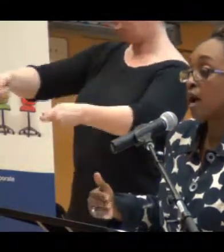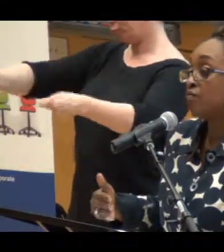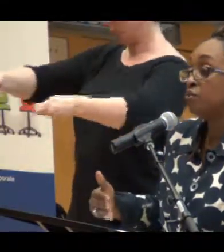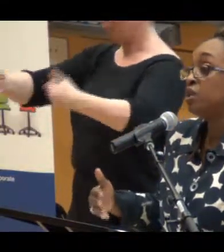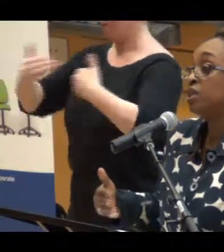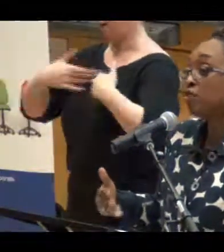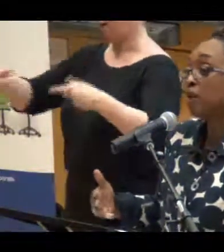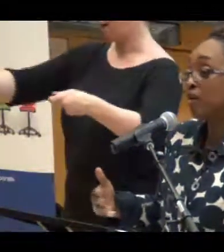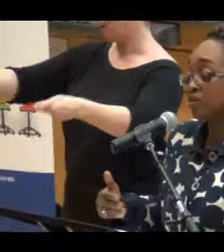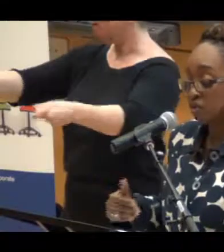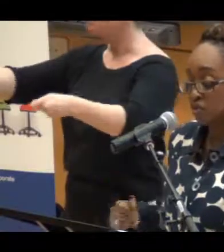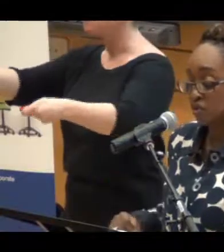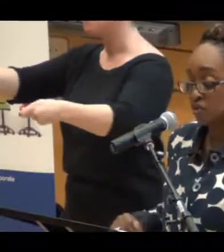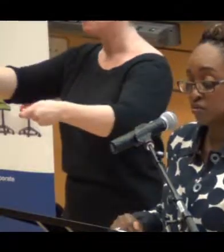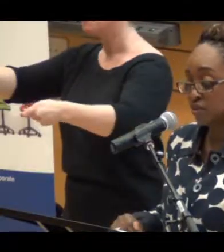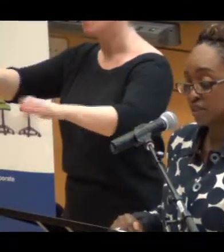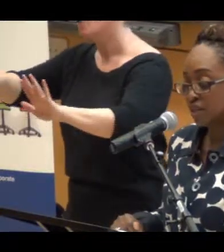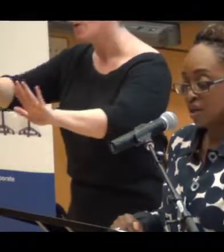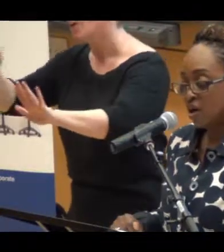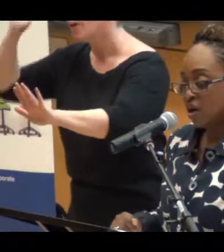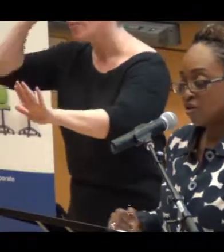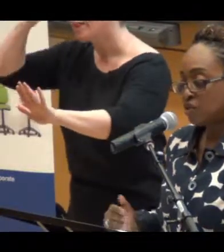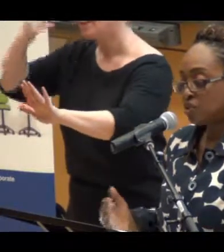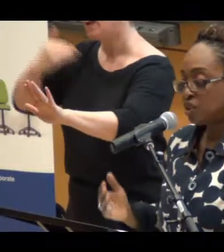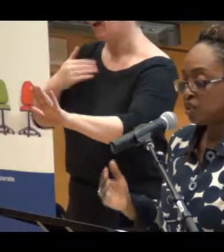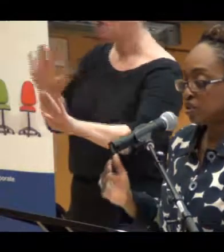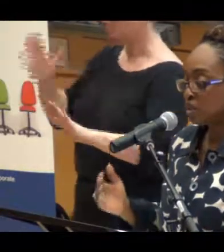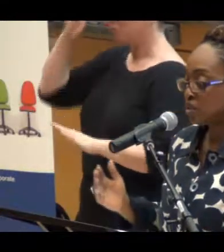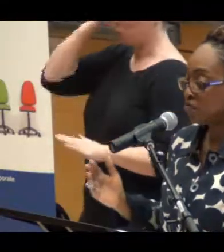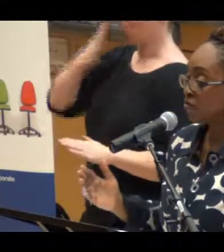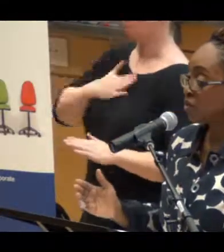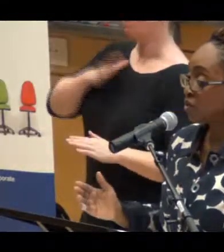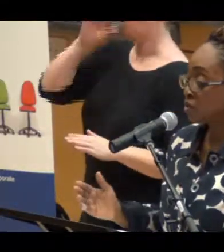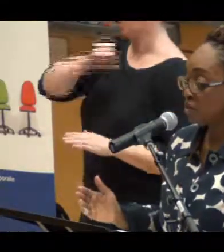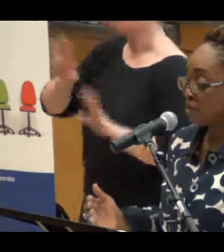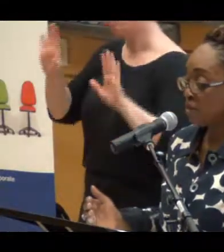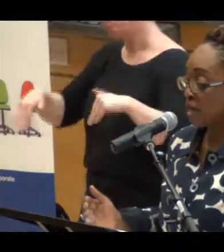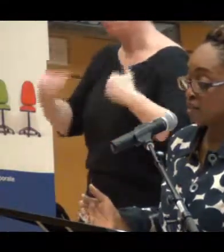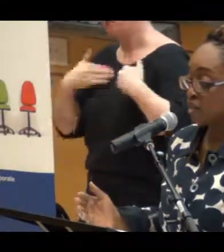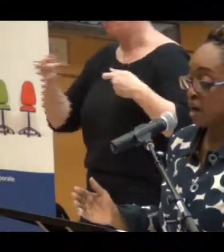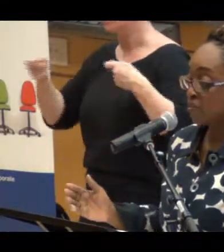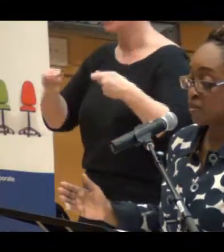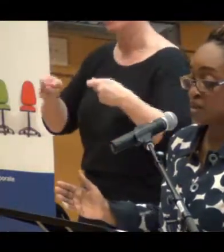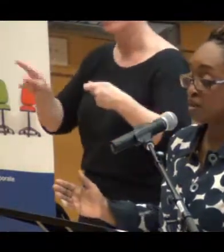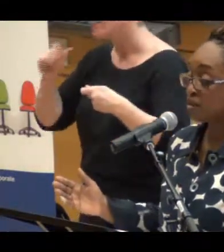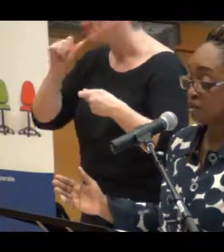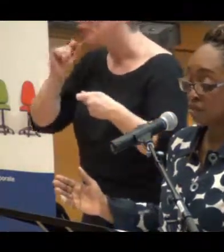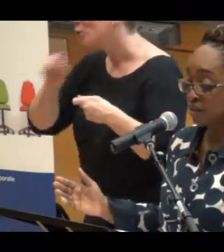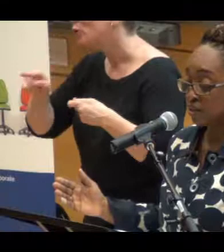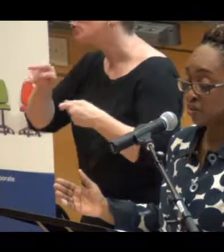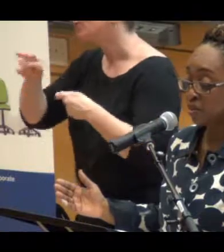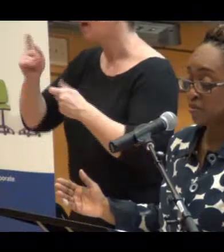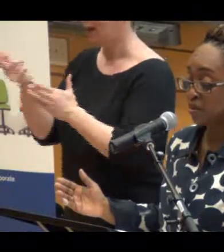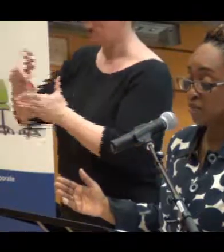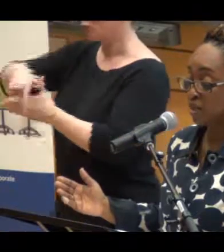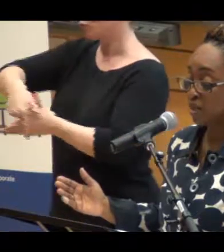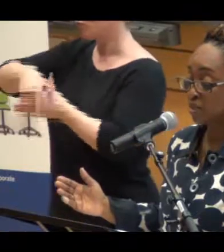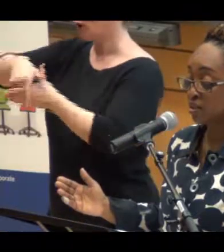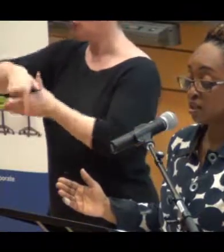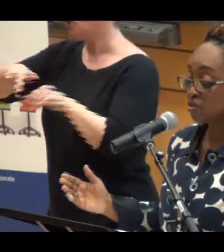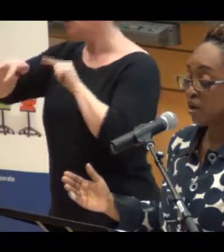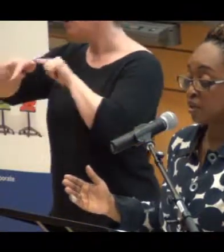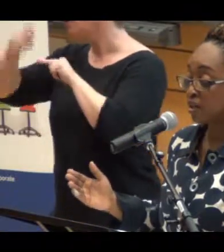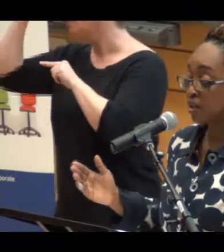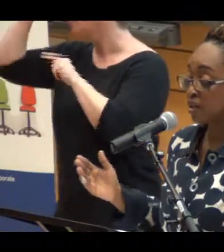or we think we have control over. Although she can look into the future, imagine hypothetical scenarios and make